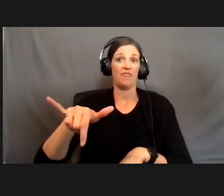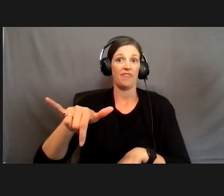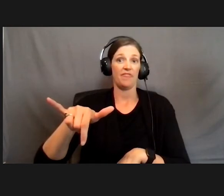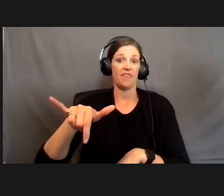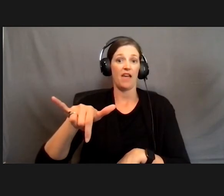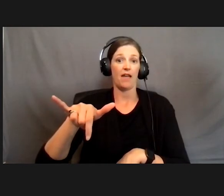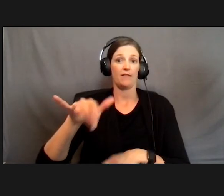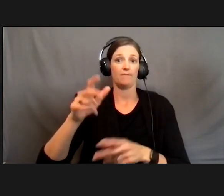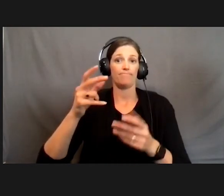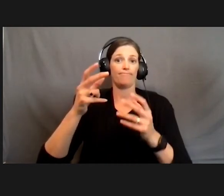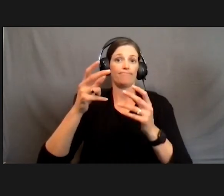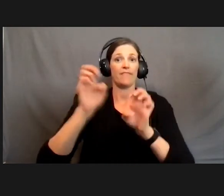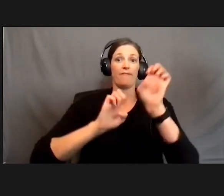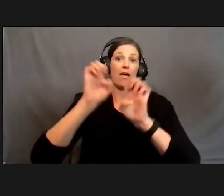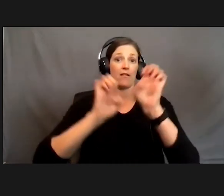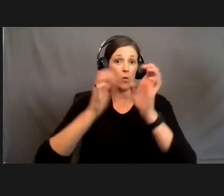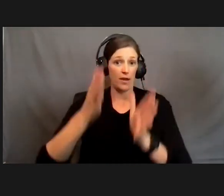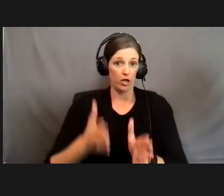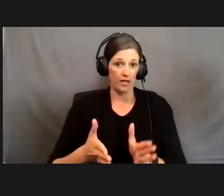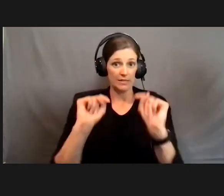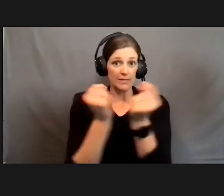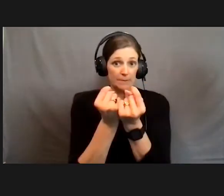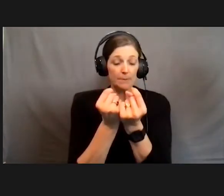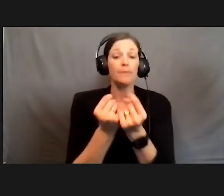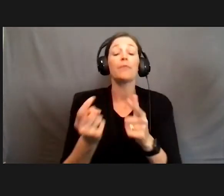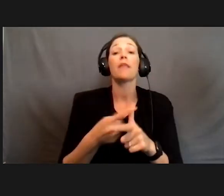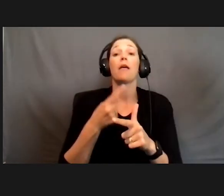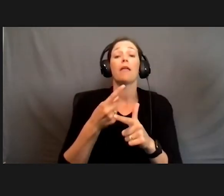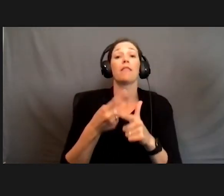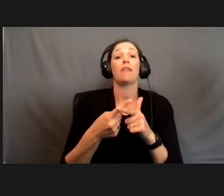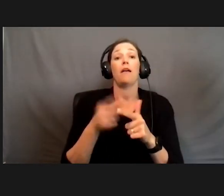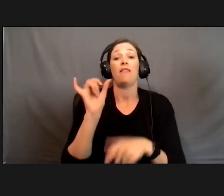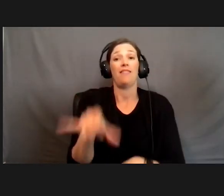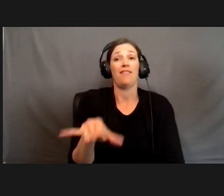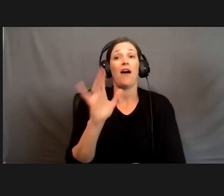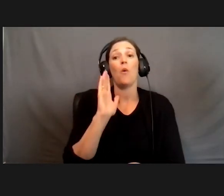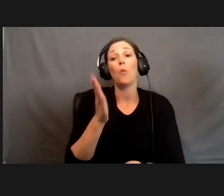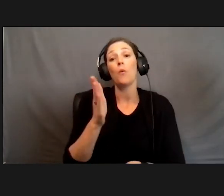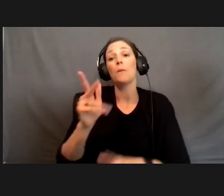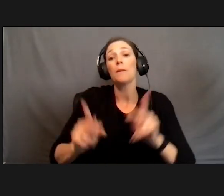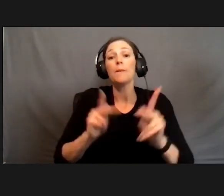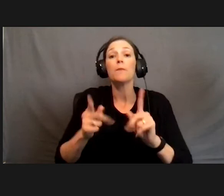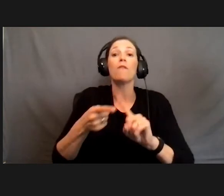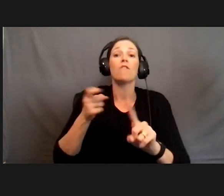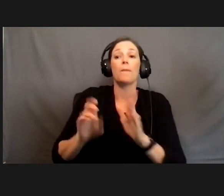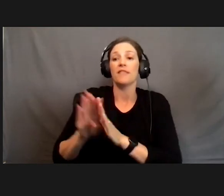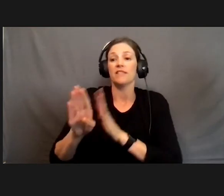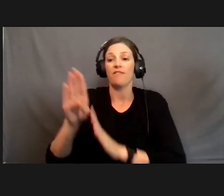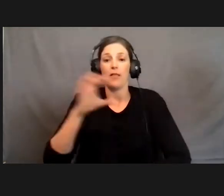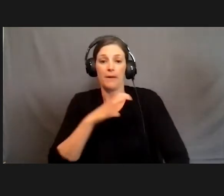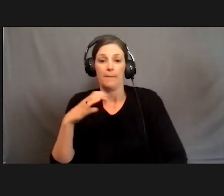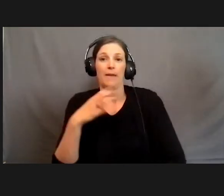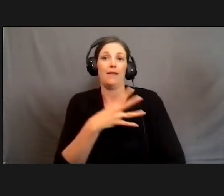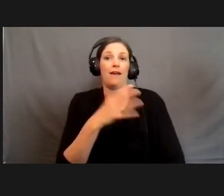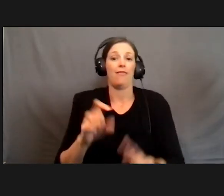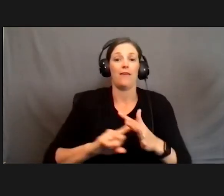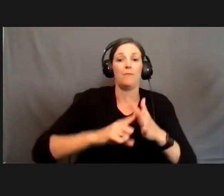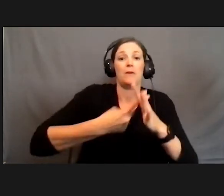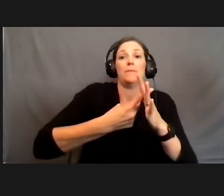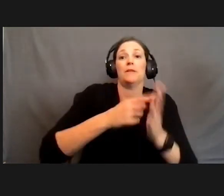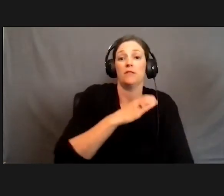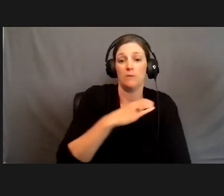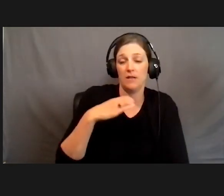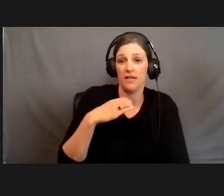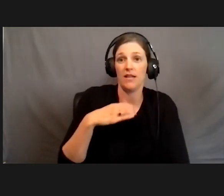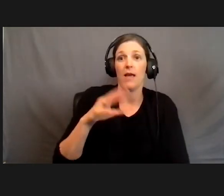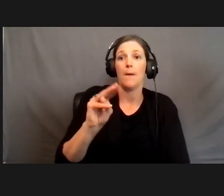to those evaluators. And that will be, um, folks from the development committee and the implementation committee. And